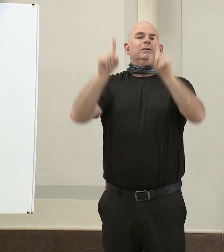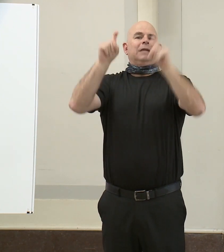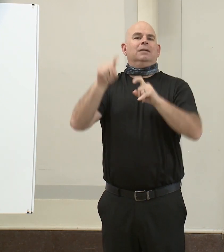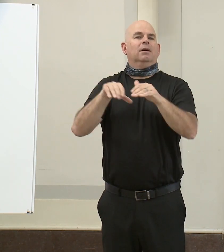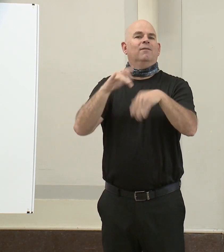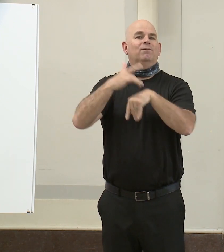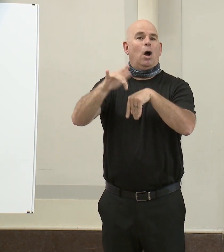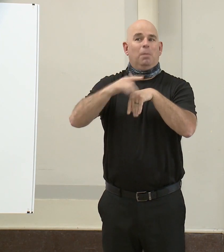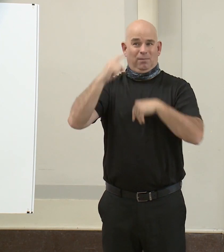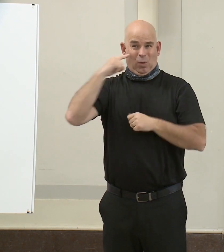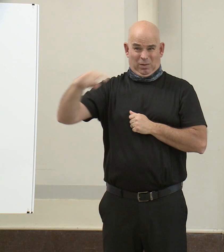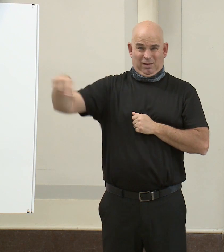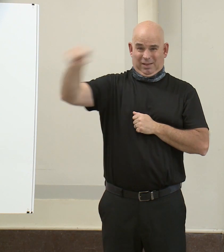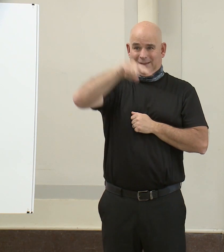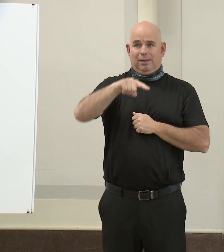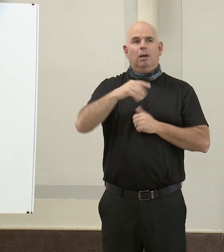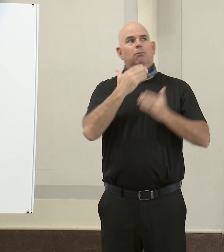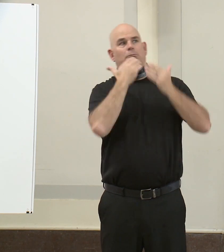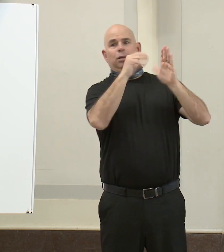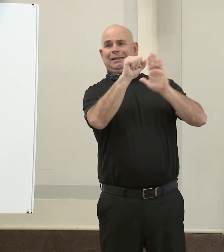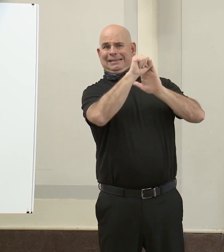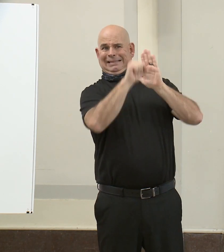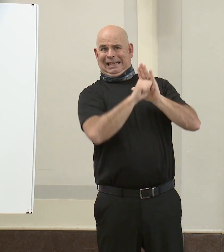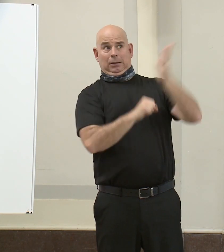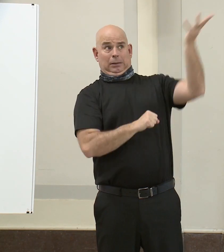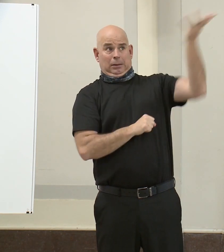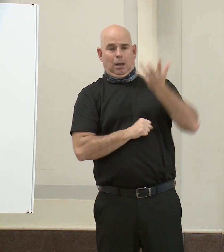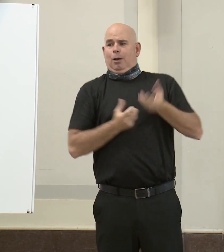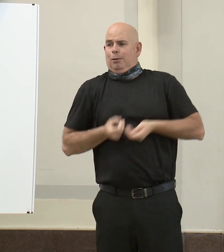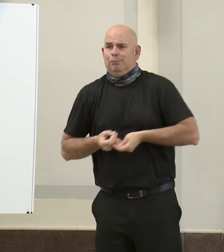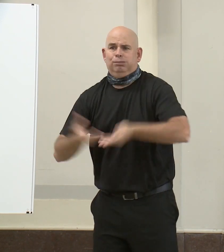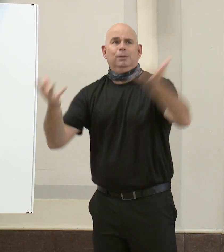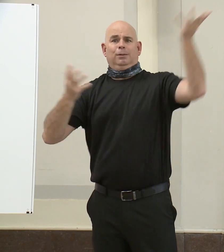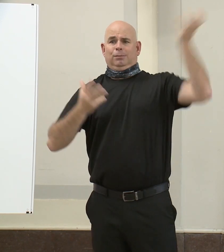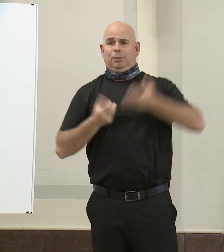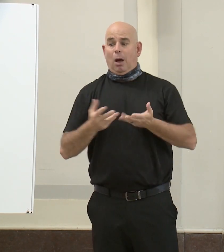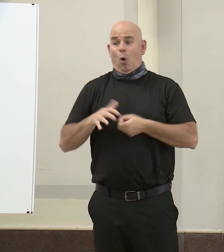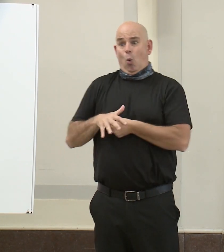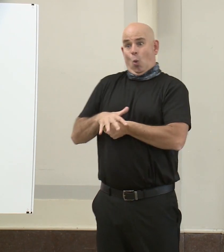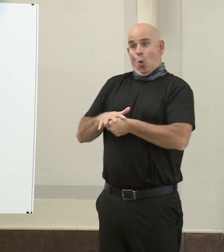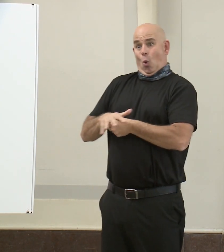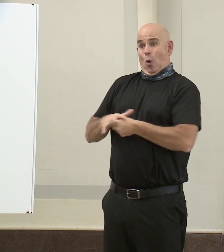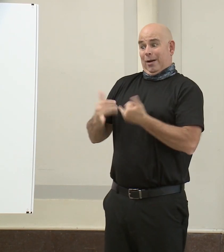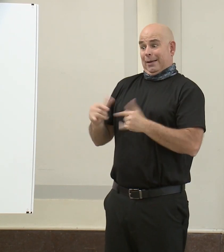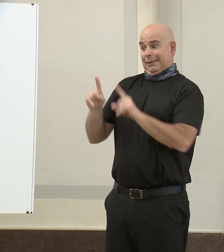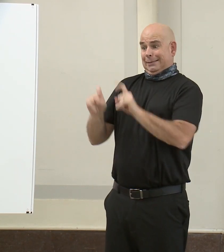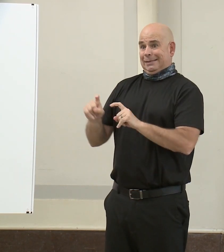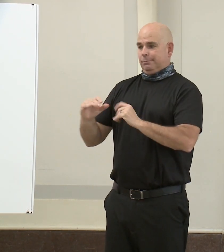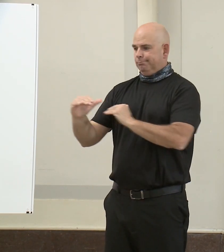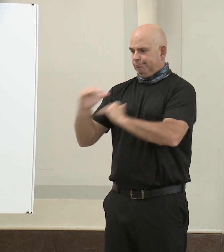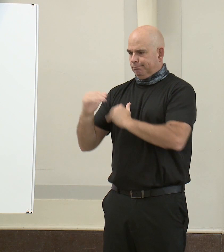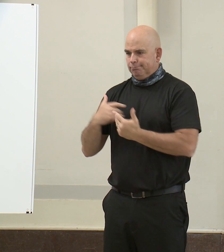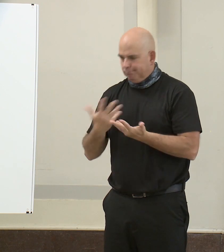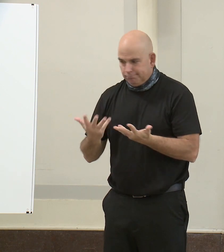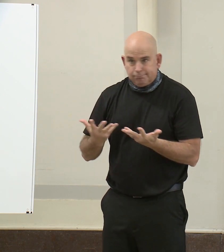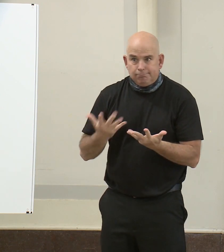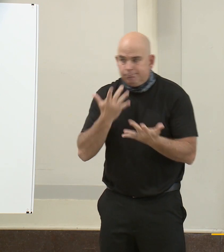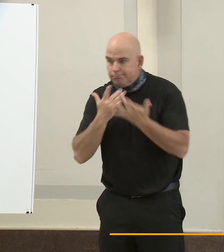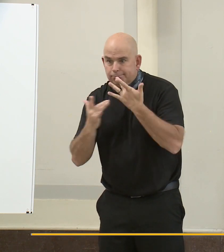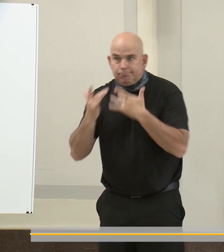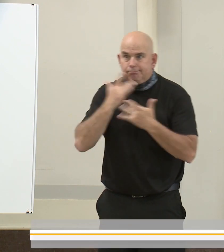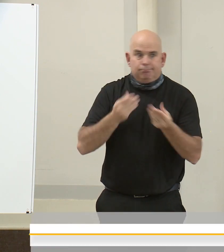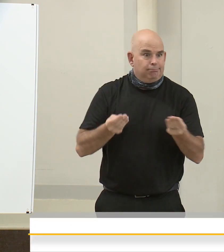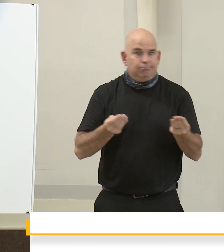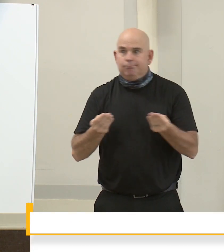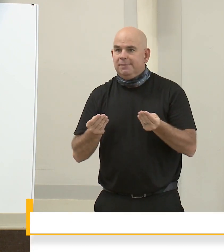tests. Testing capacity at these sites remain limited, and residents are still advised to call their primary care physician, or 2